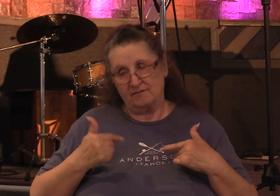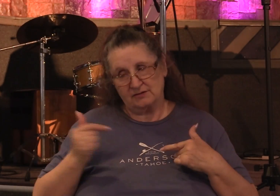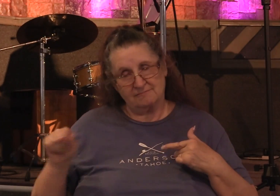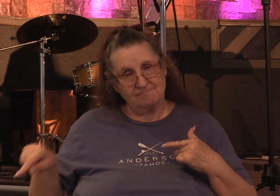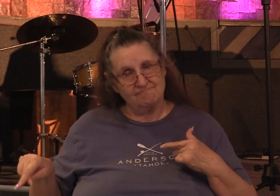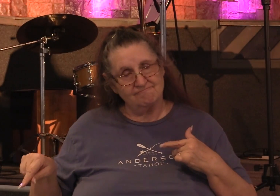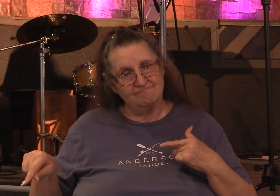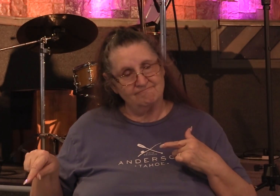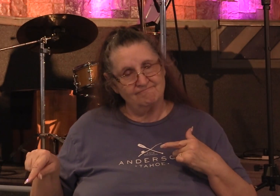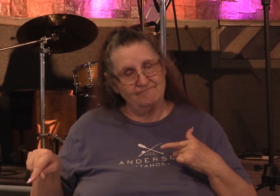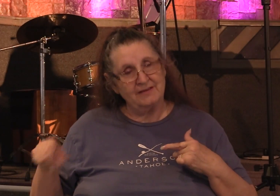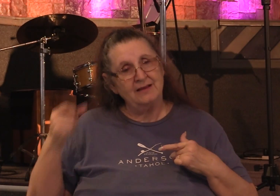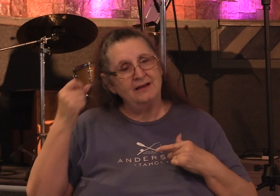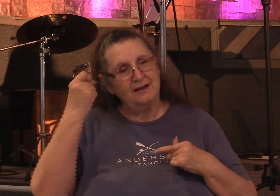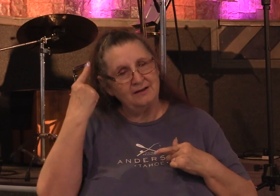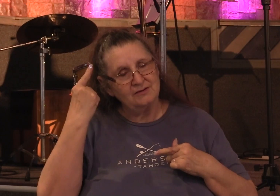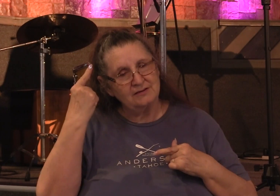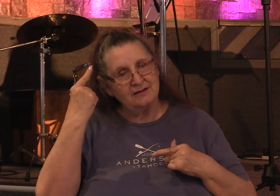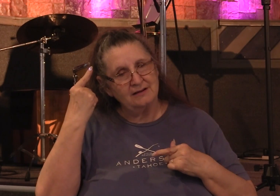you see they were being hypocrites